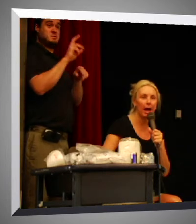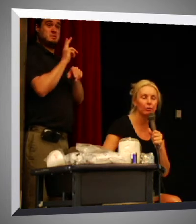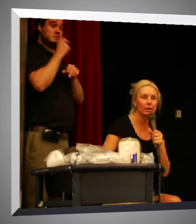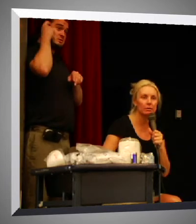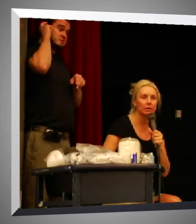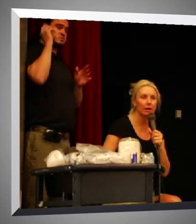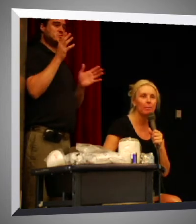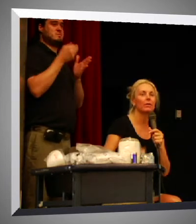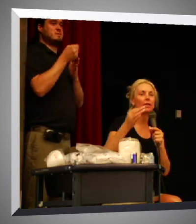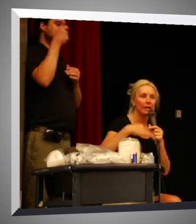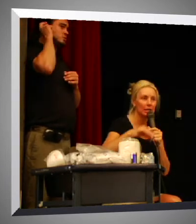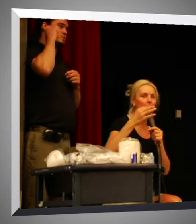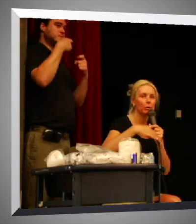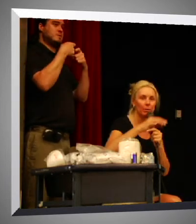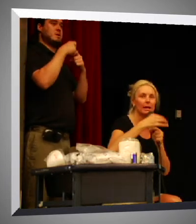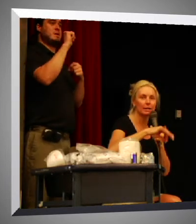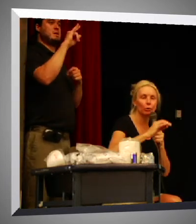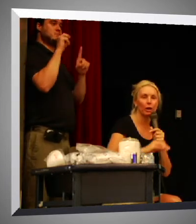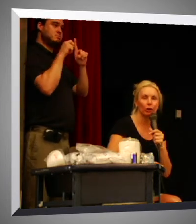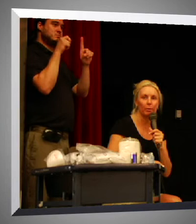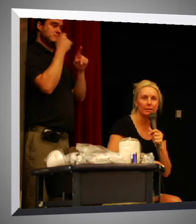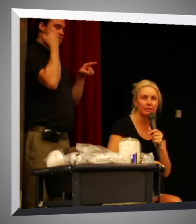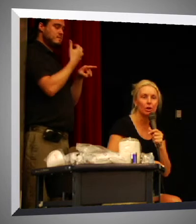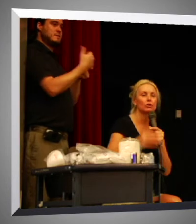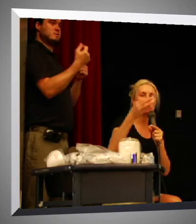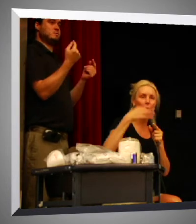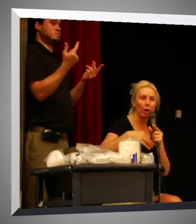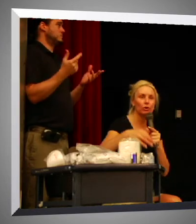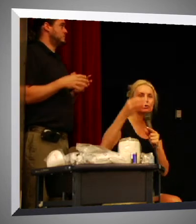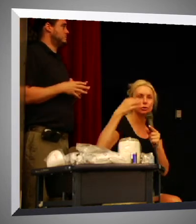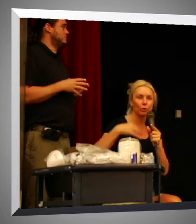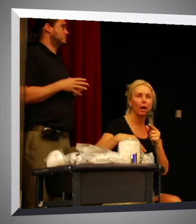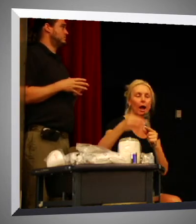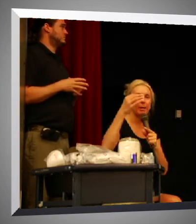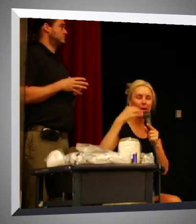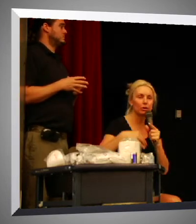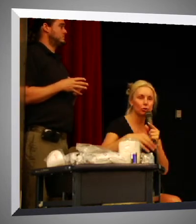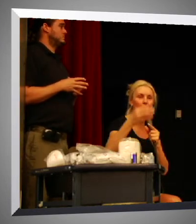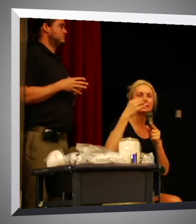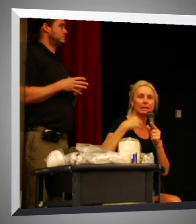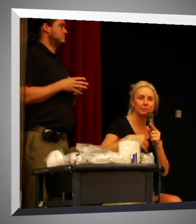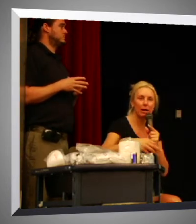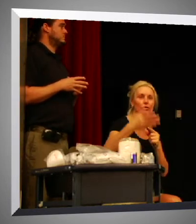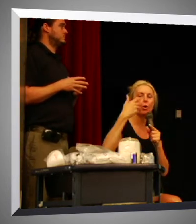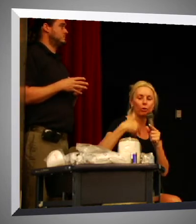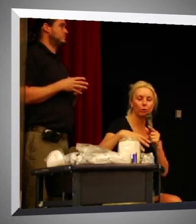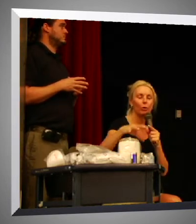batteries. But then they need to be replaced on a regular basis. So, we want you to, every three to six months, go through